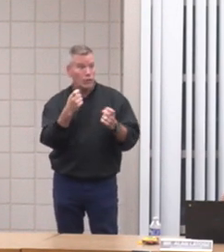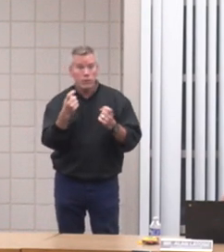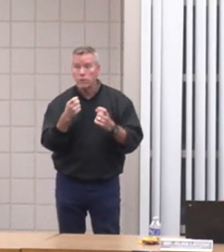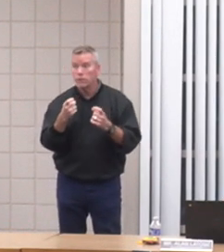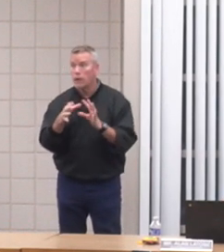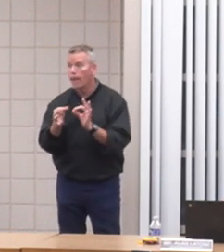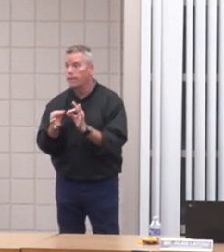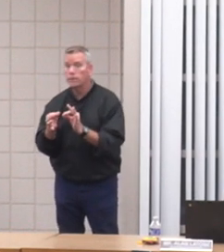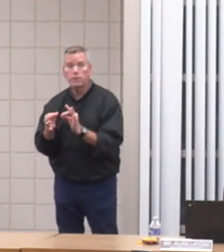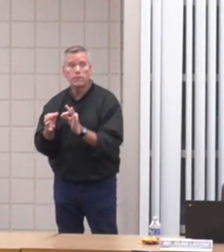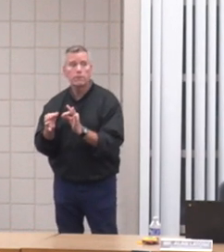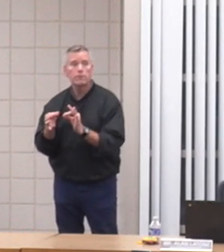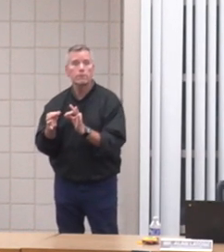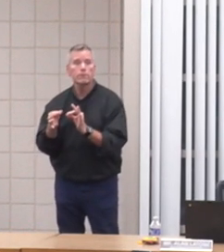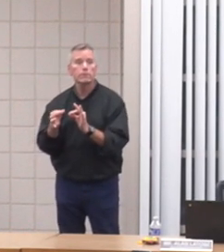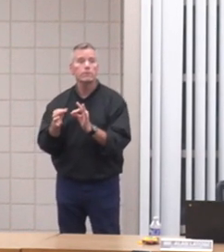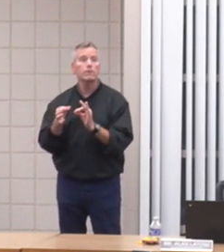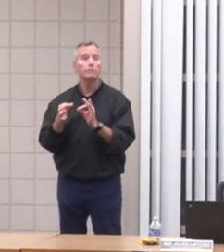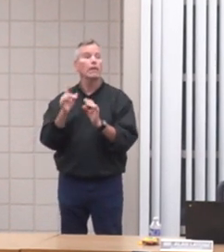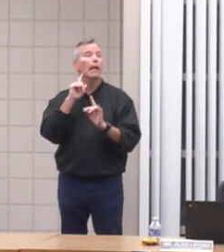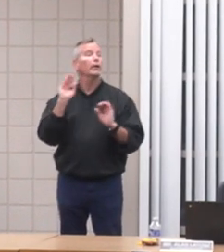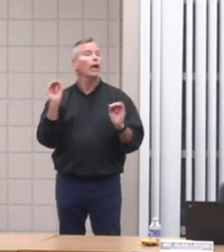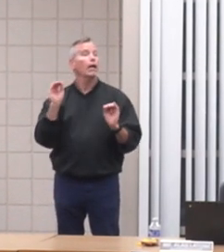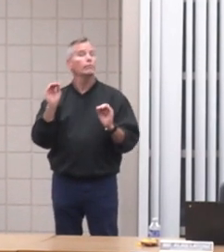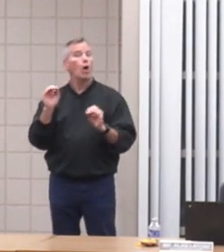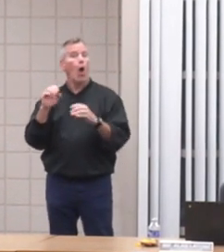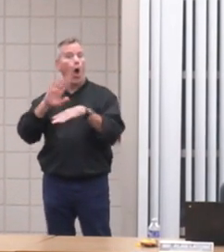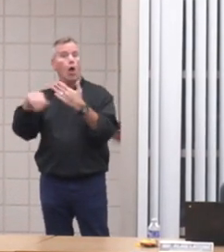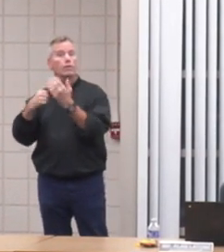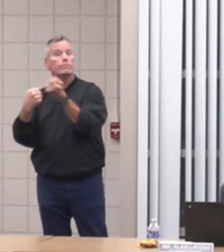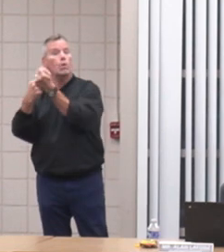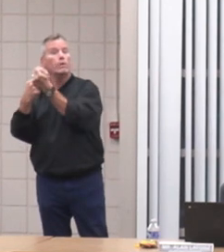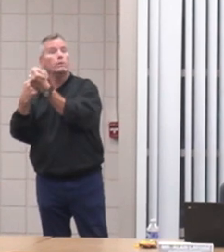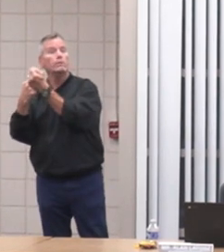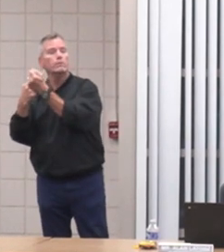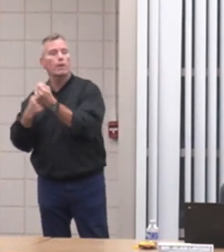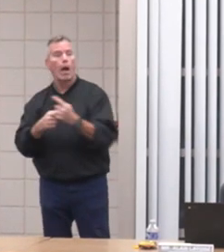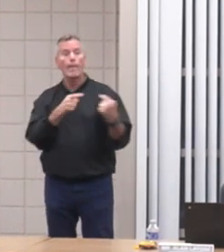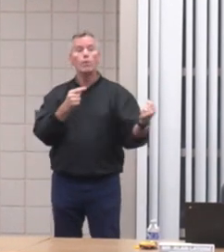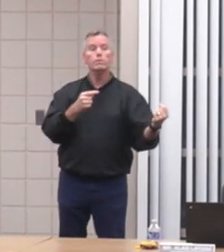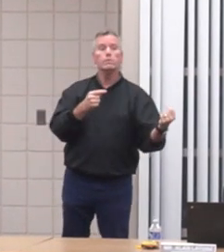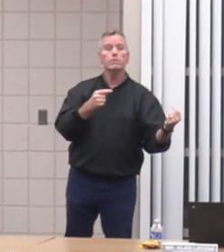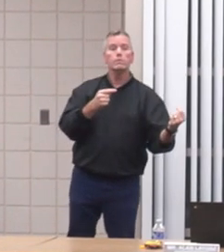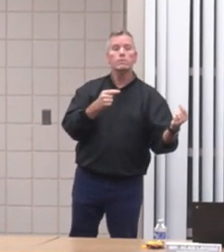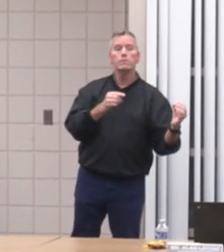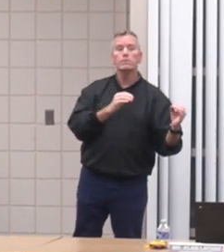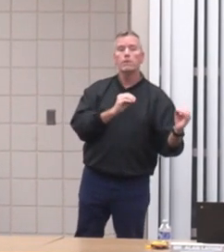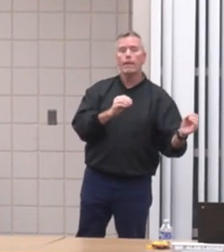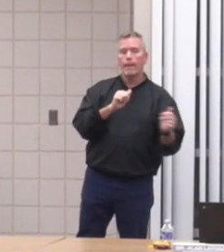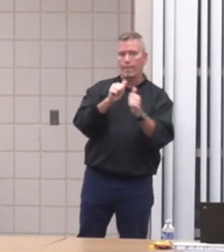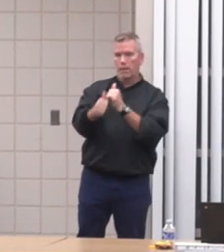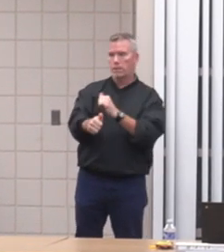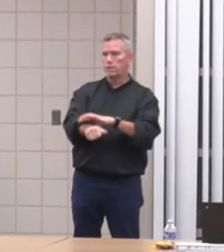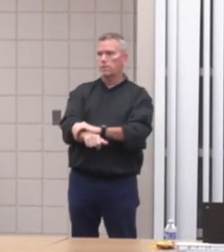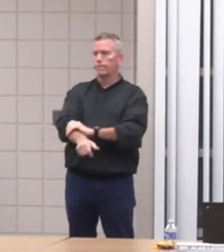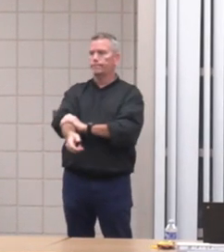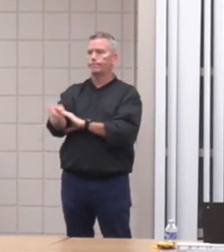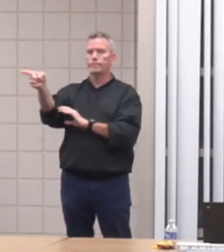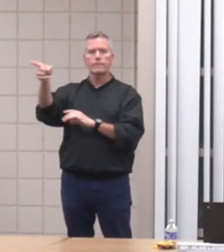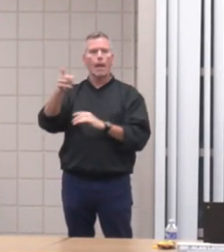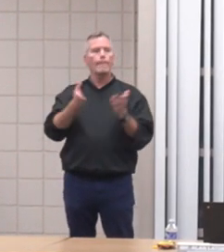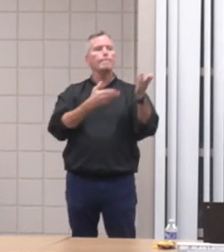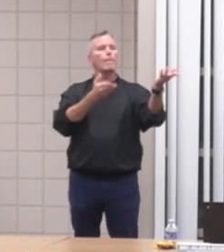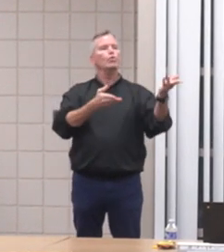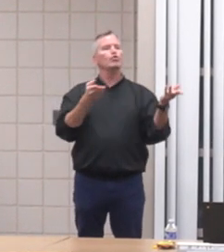Comments? No. Hearing none, those in favor say aye. Aye. Any opposed? Aye. That passes. Motion to adjourn.